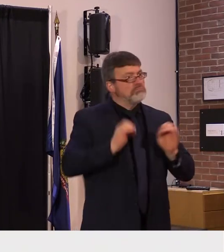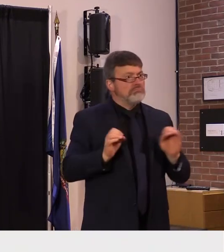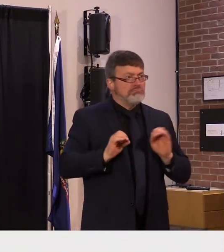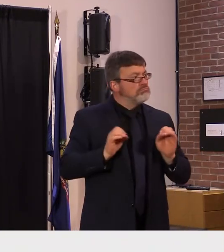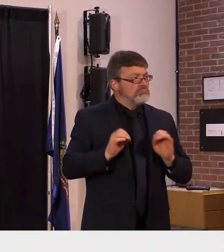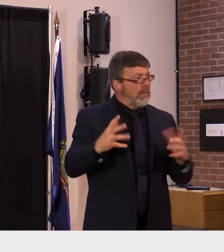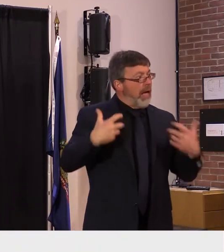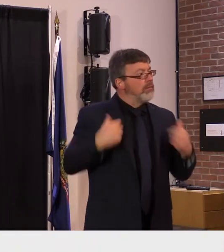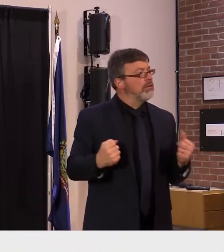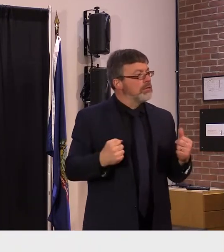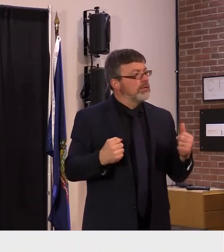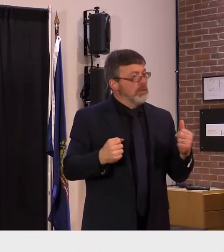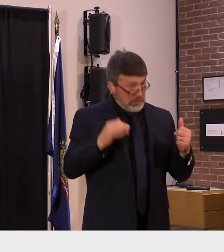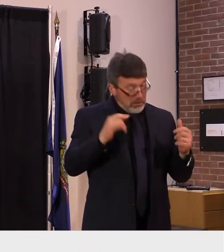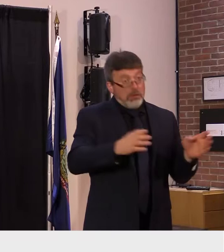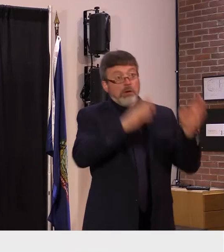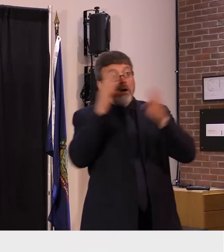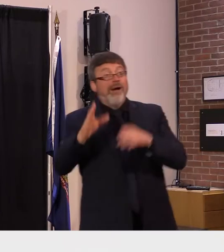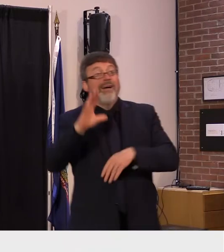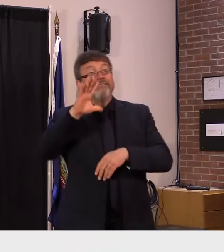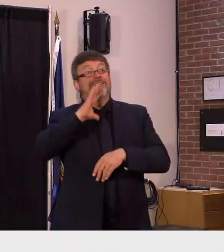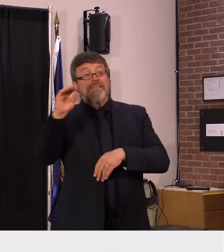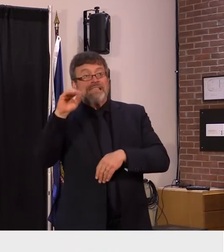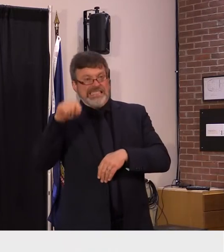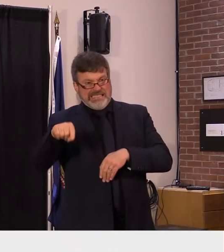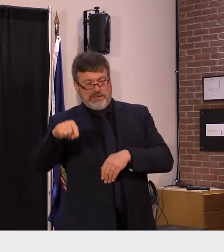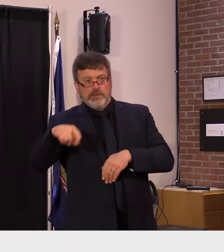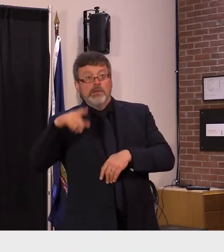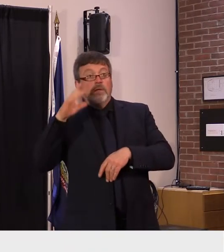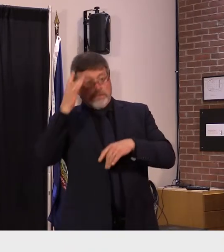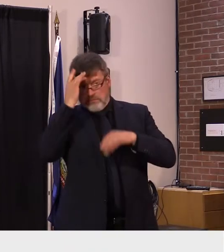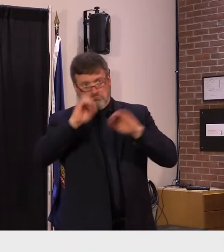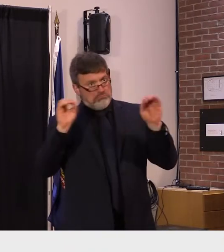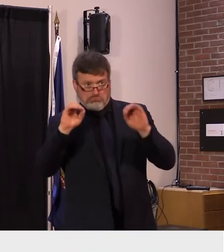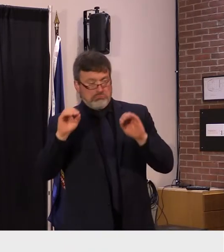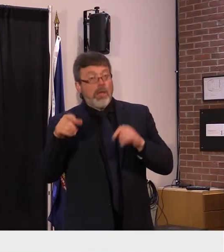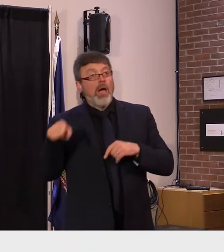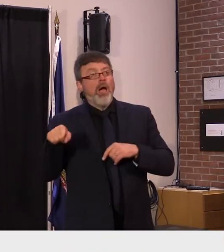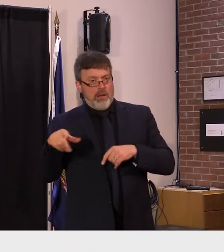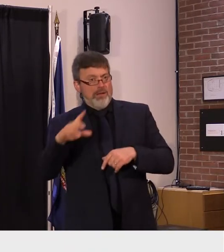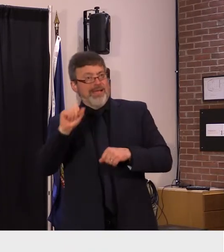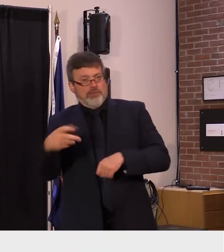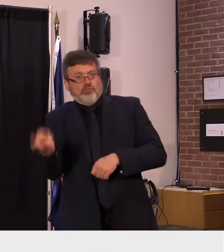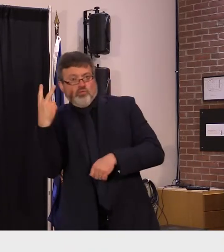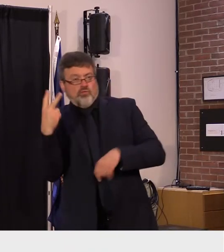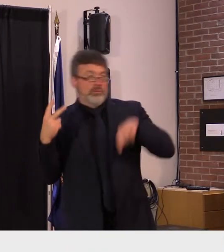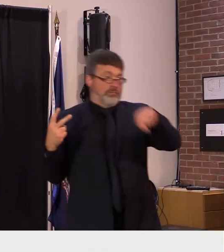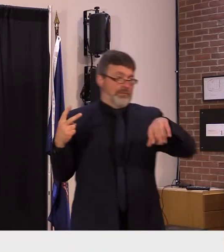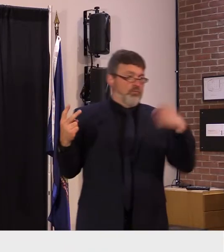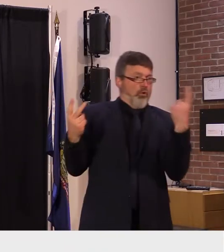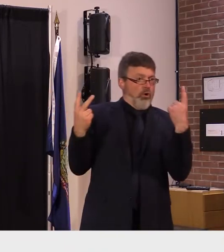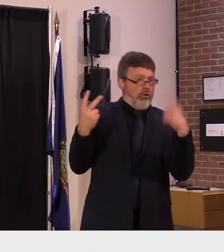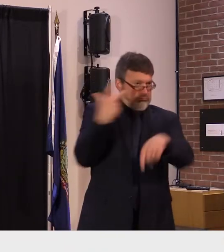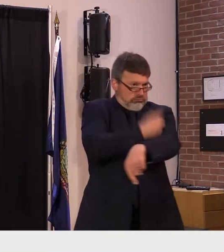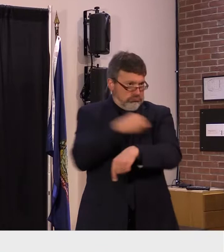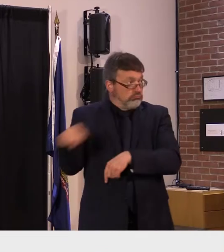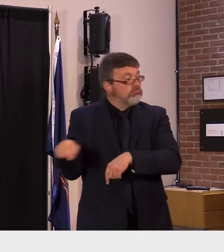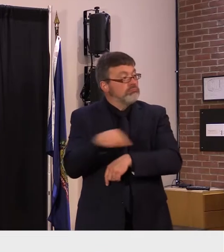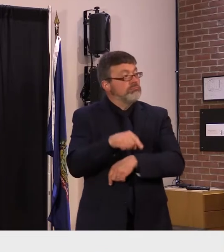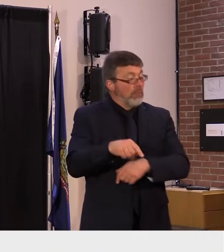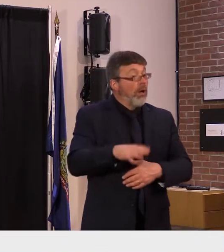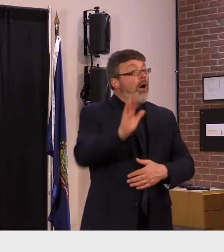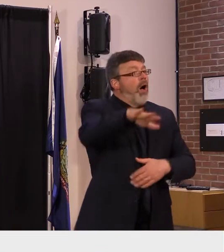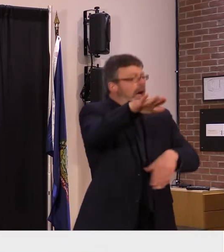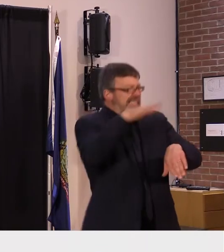however anyone age 12 and older who is immunocompromised should also get a second